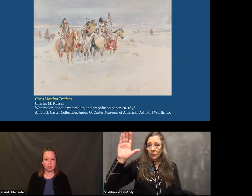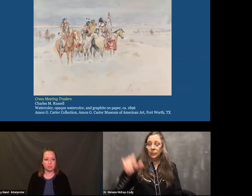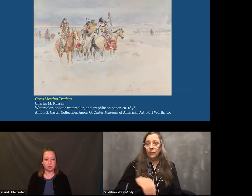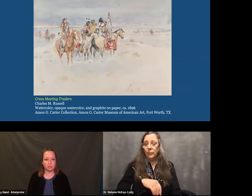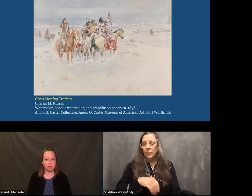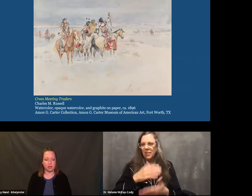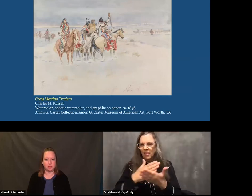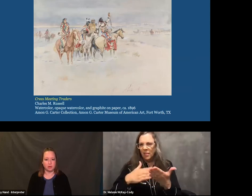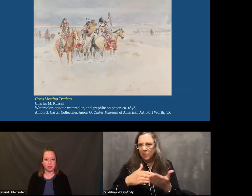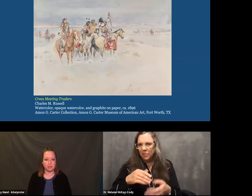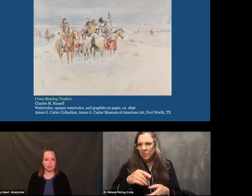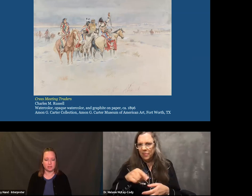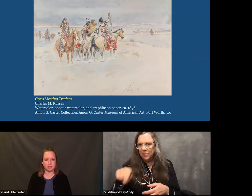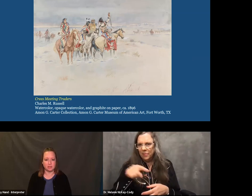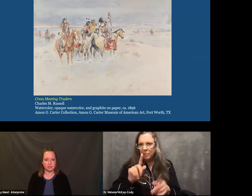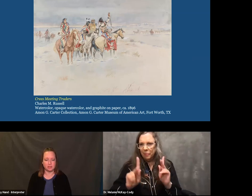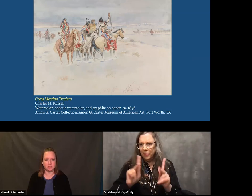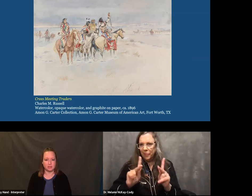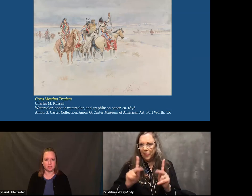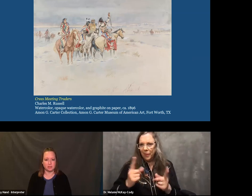You see the person with their hand raised.